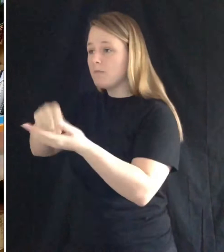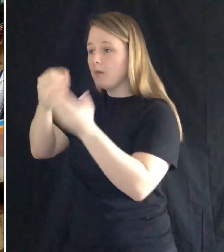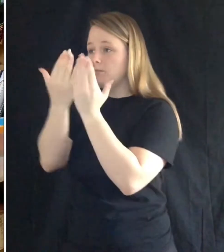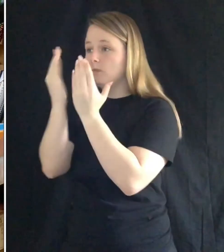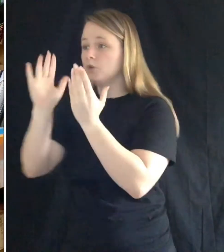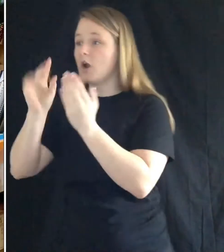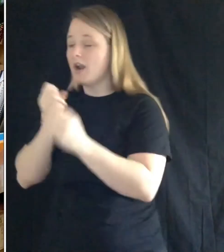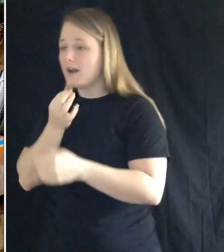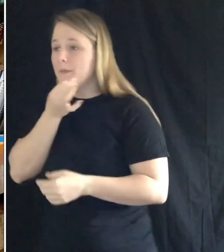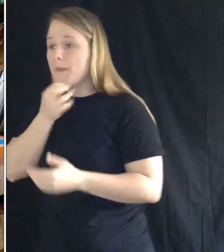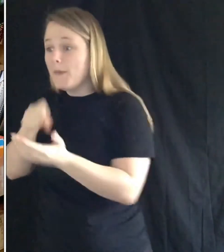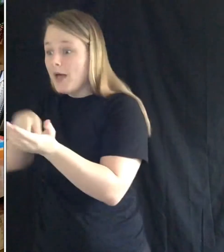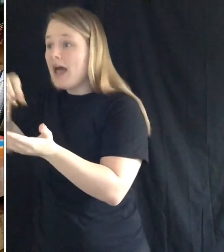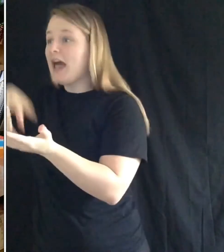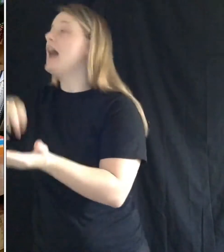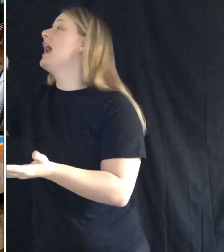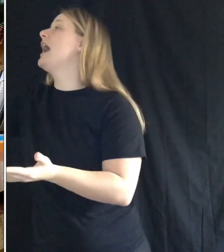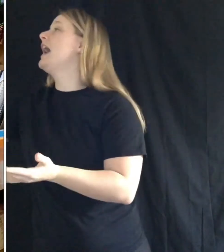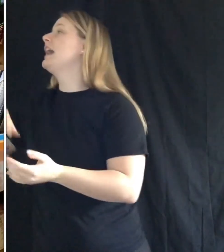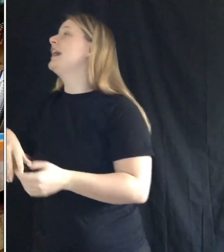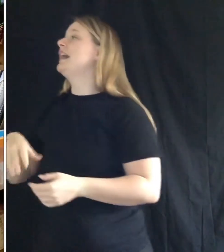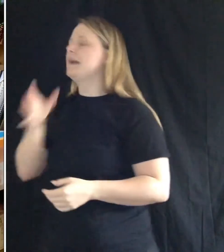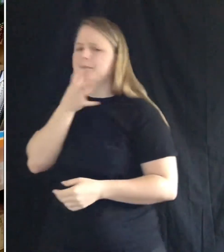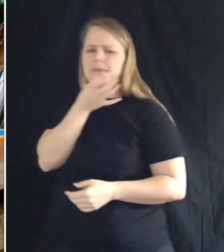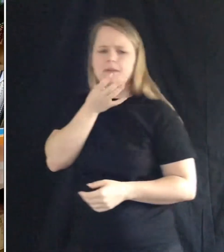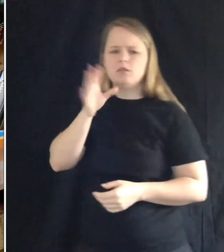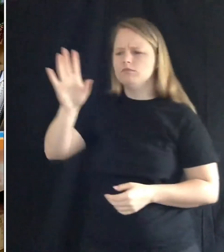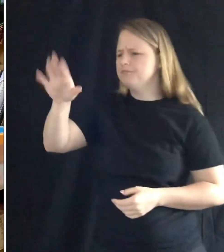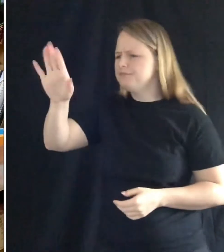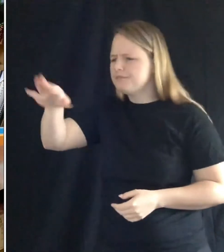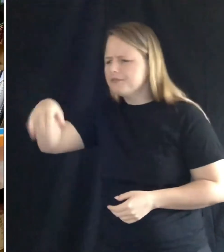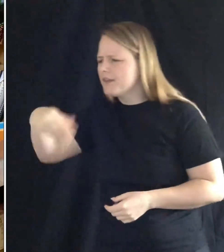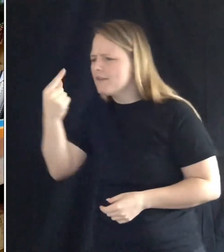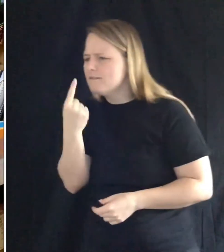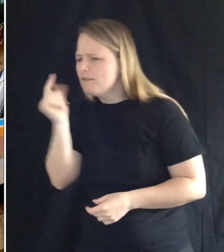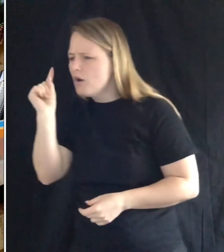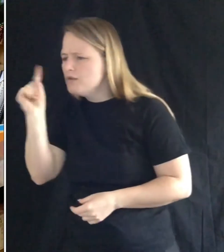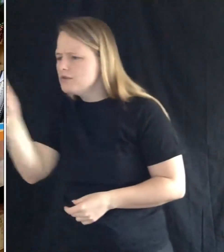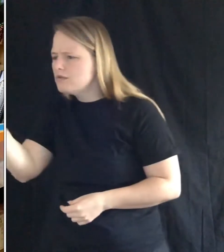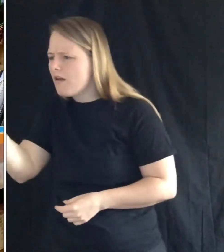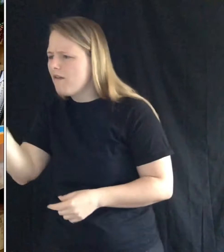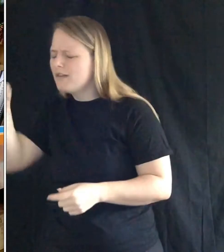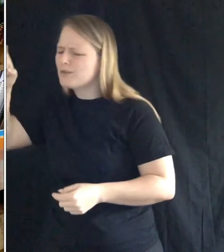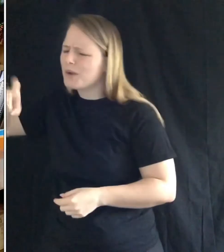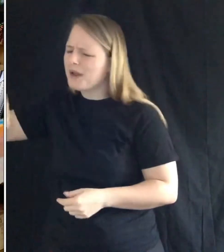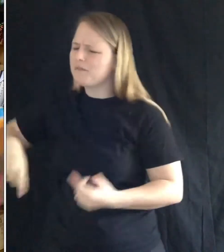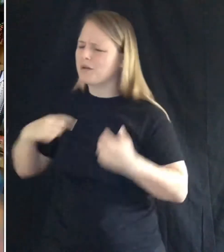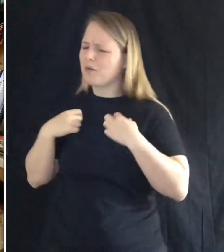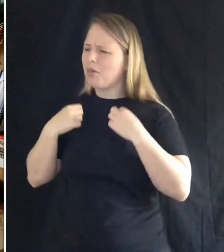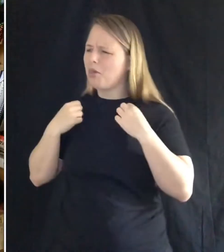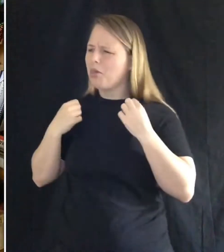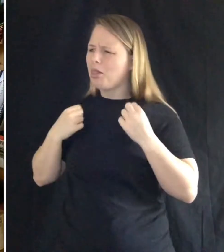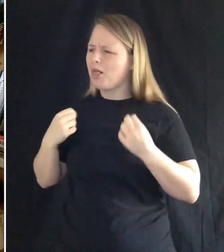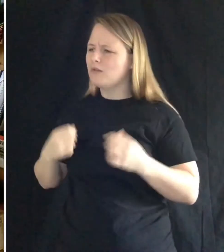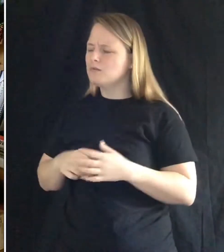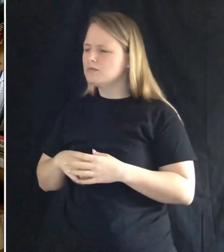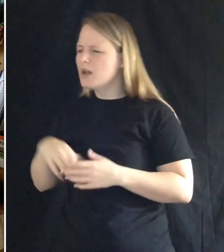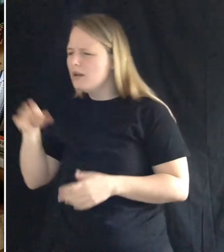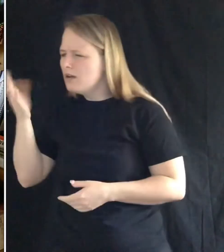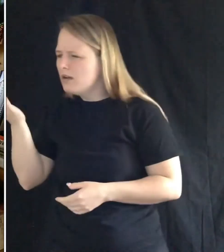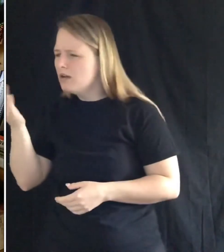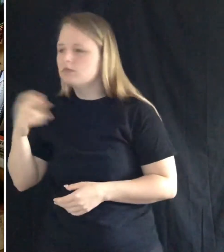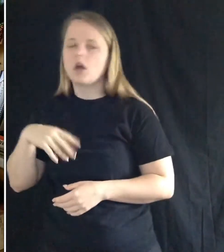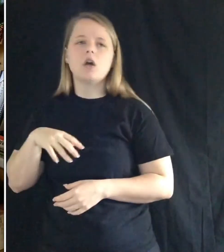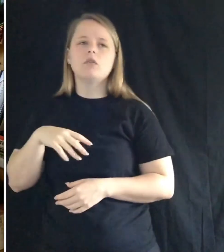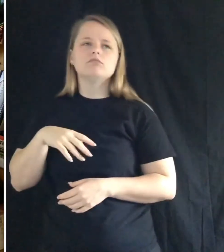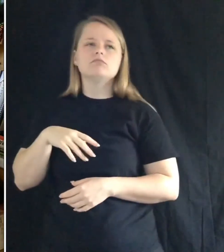Flop, flop, flop. First, said mom, you have to get dressed. I know